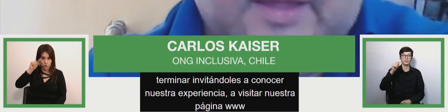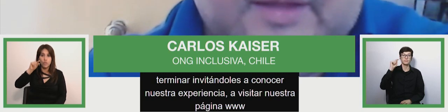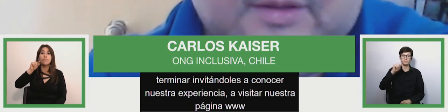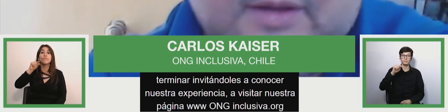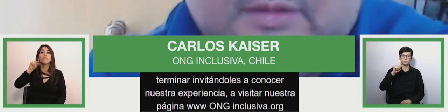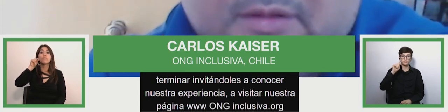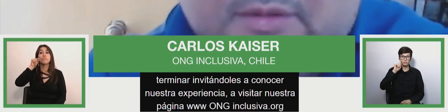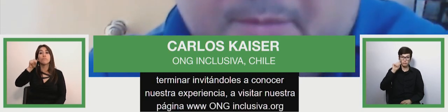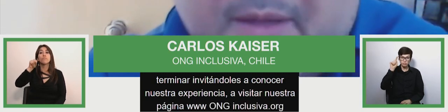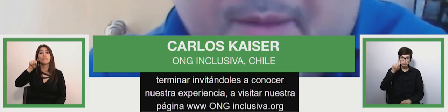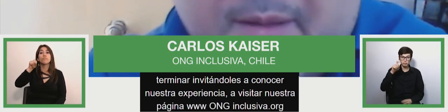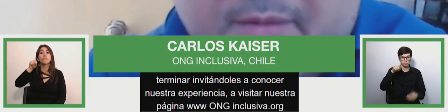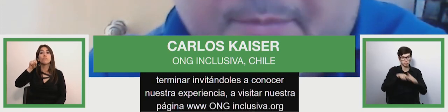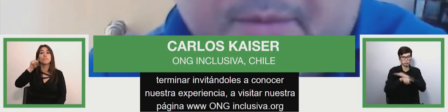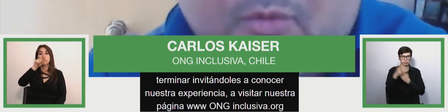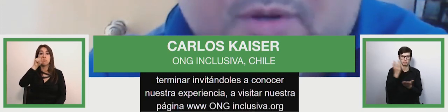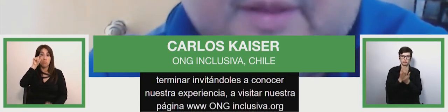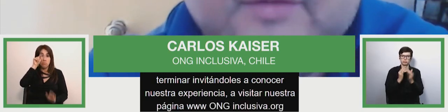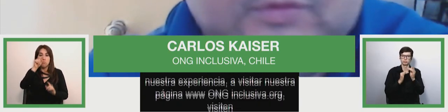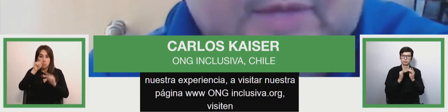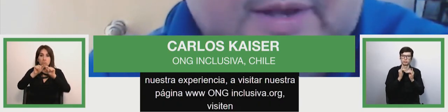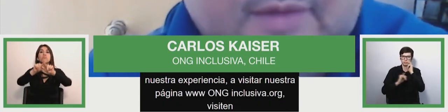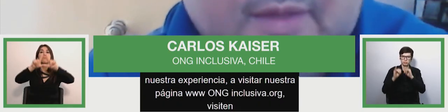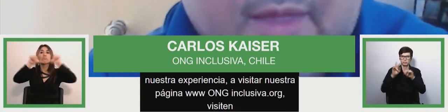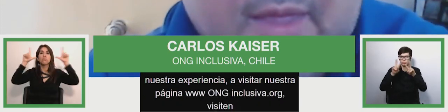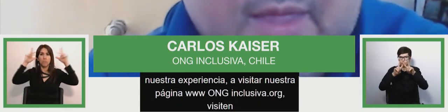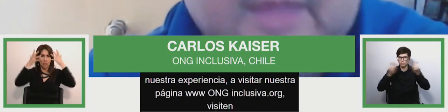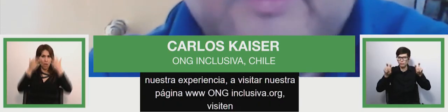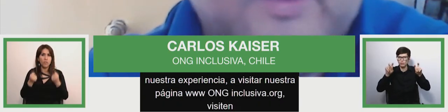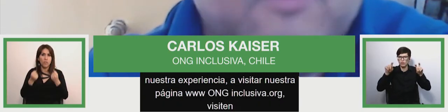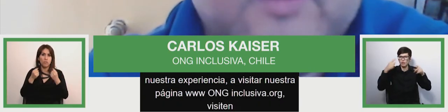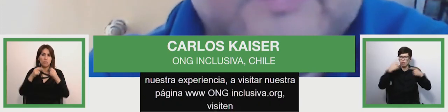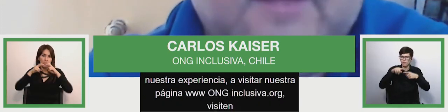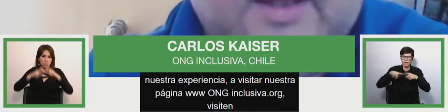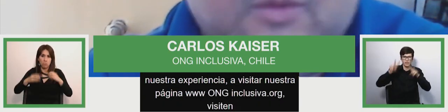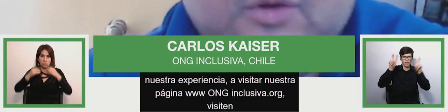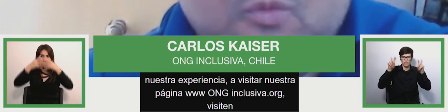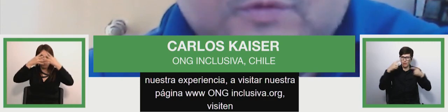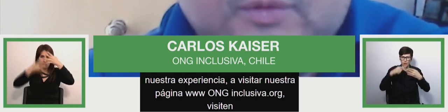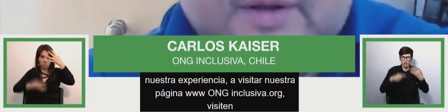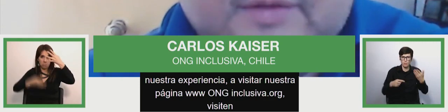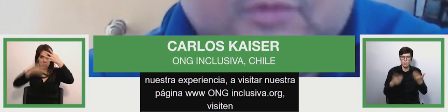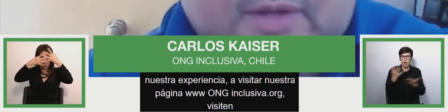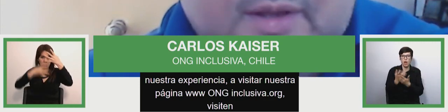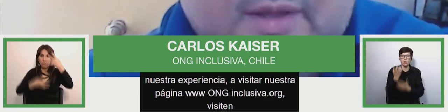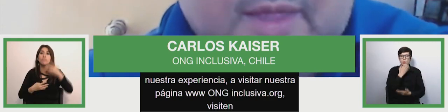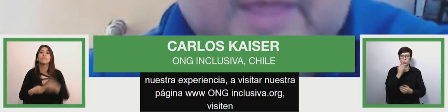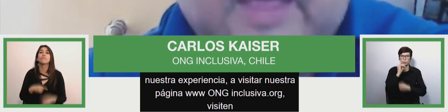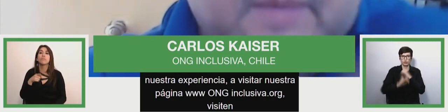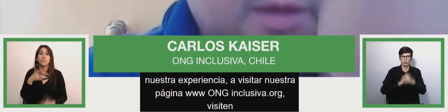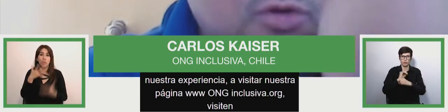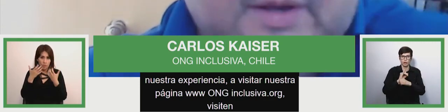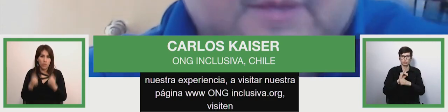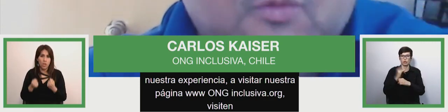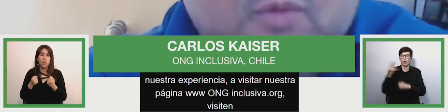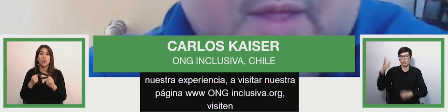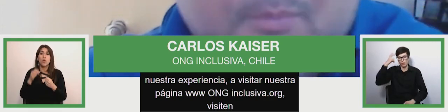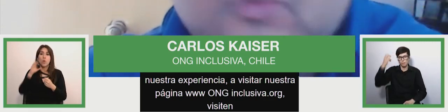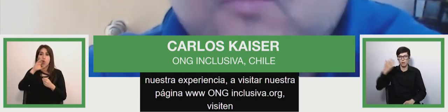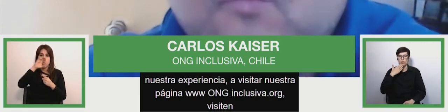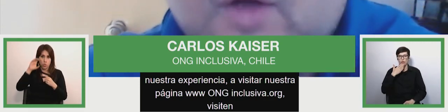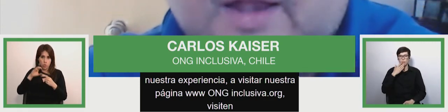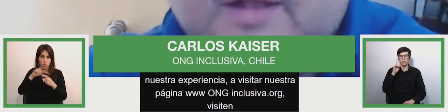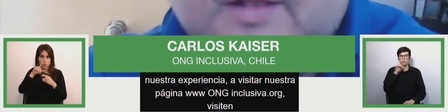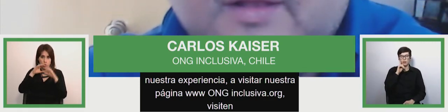www that you put this triple w and you put ong inclusiva dot